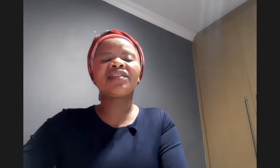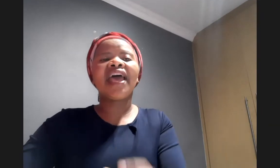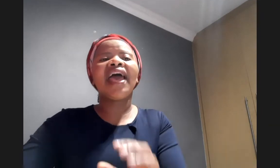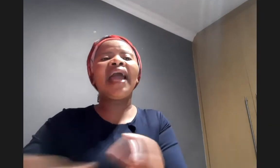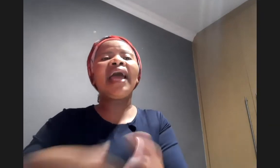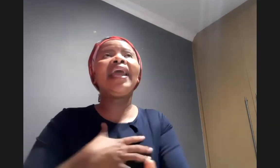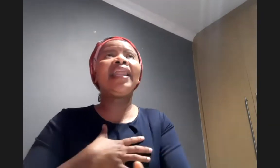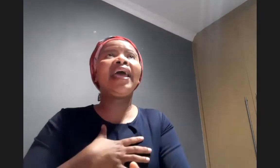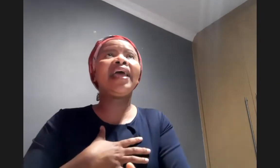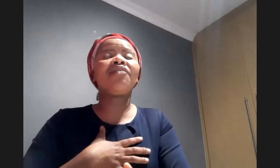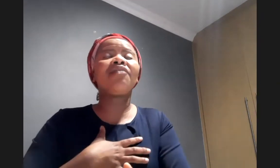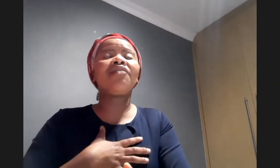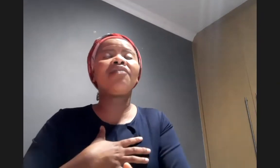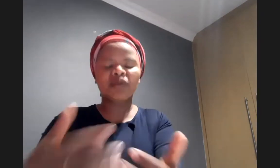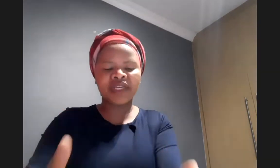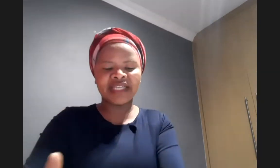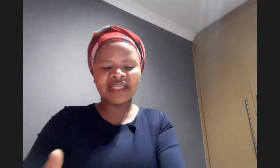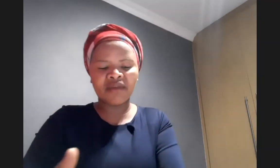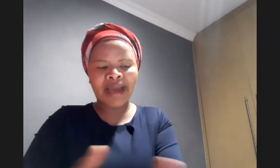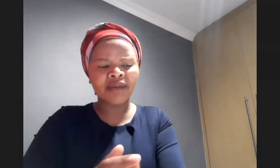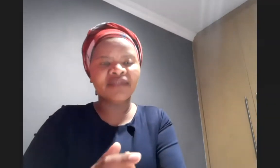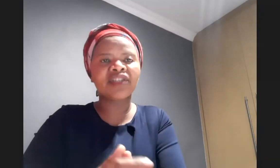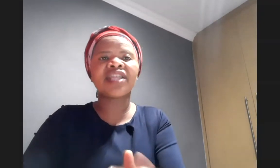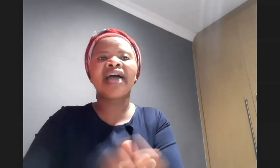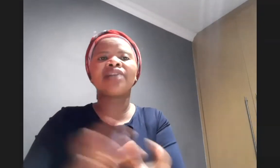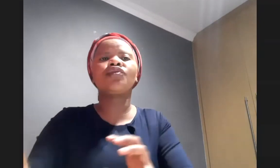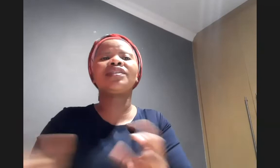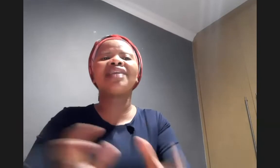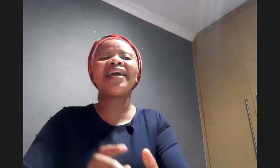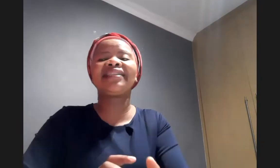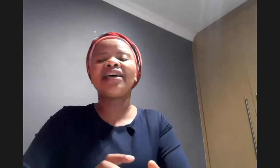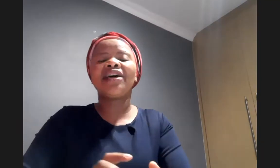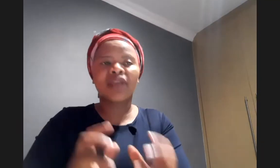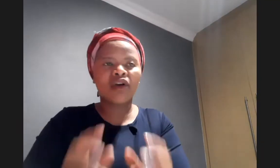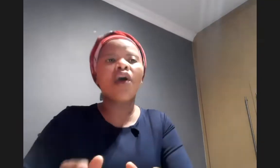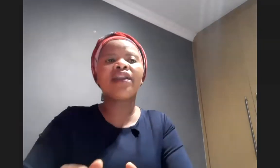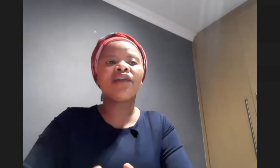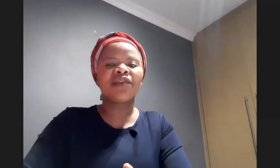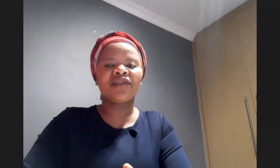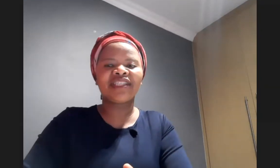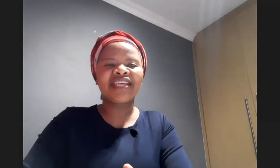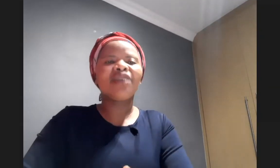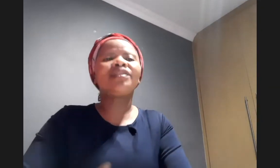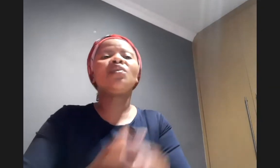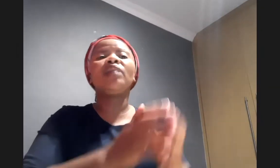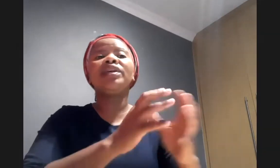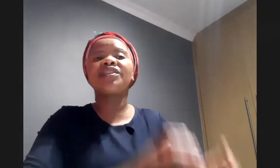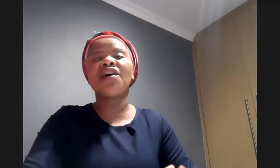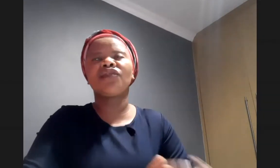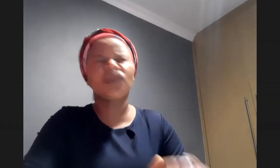and and and and from my experience and from my observations there are two sides to the coin of service you see when we serve truly